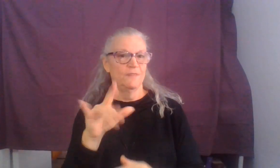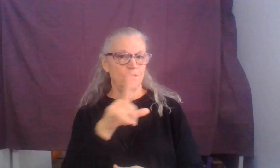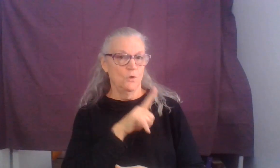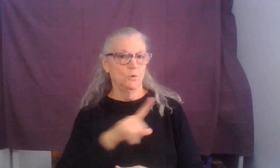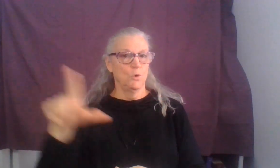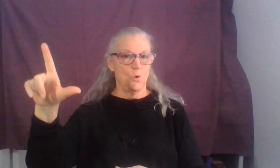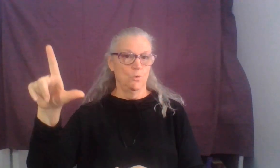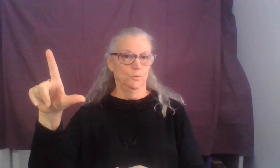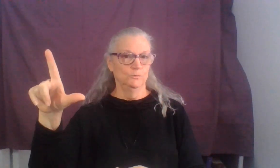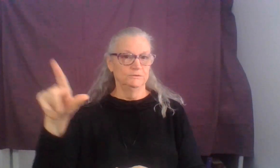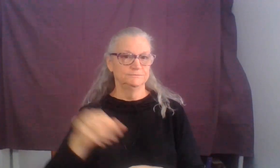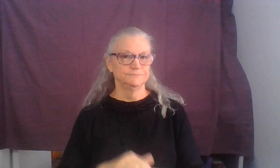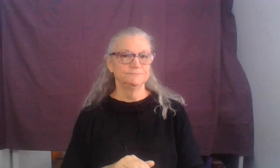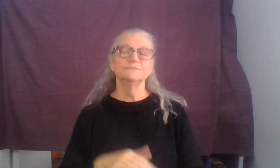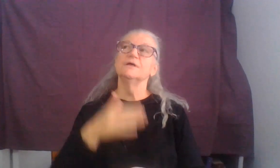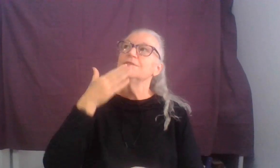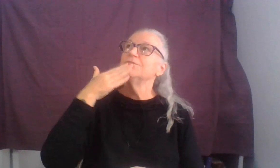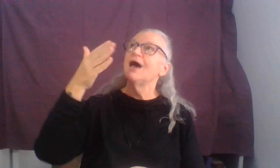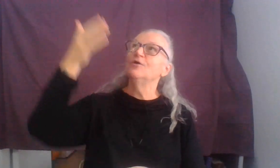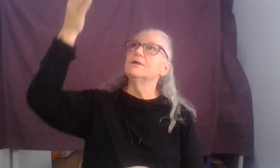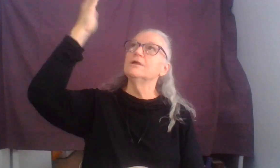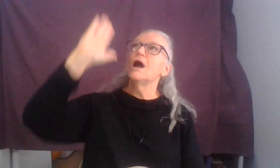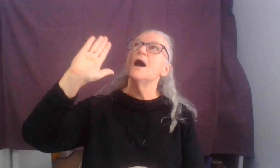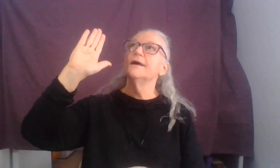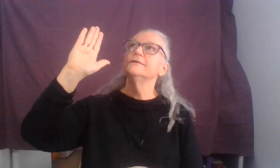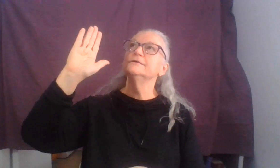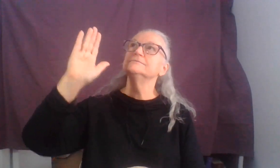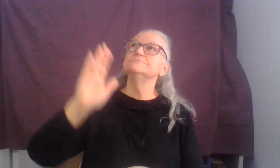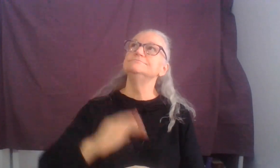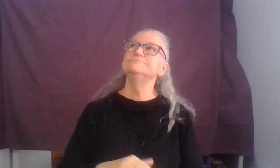It is the word of the Lord. Thanks be to God.